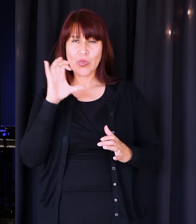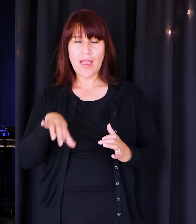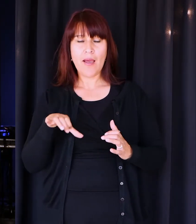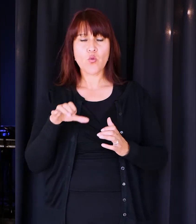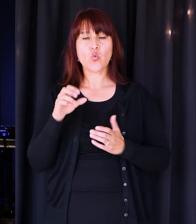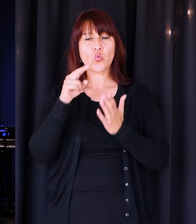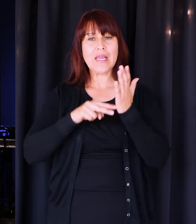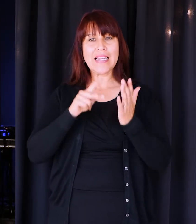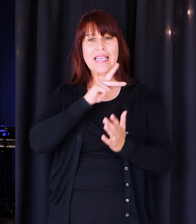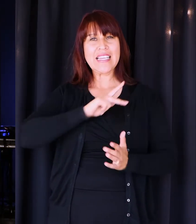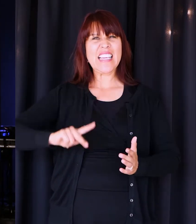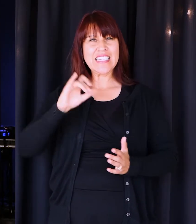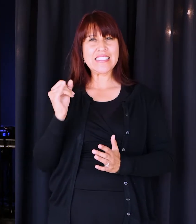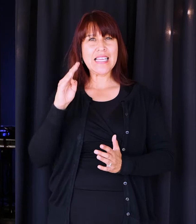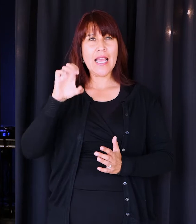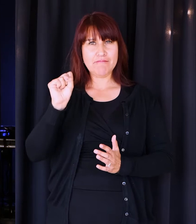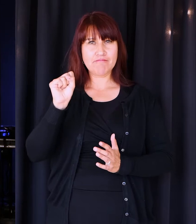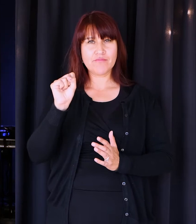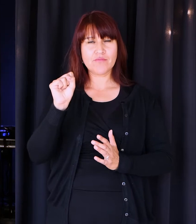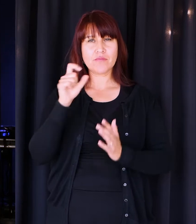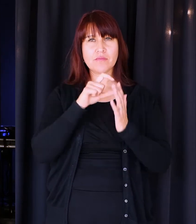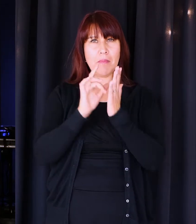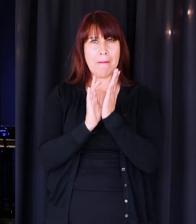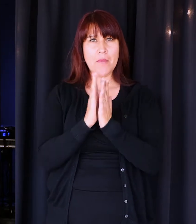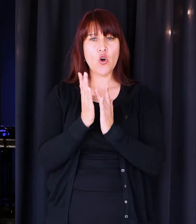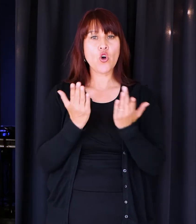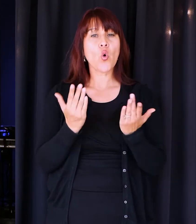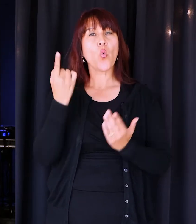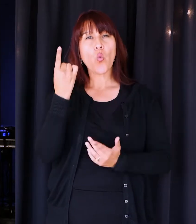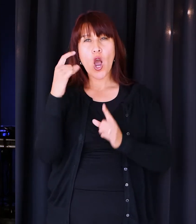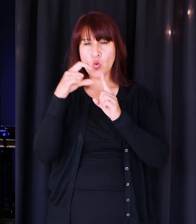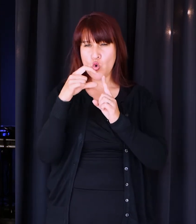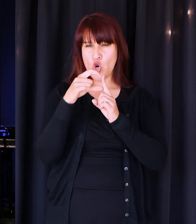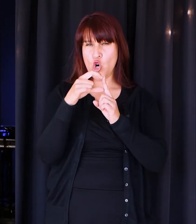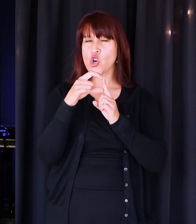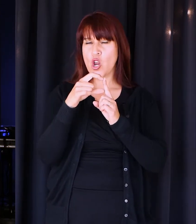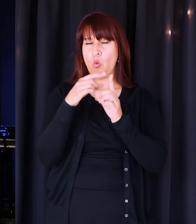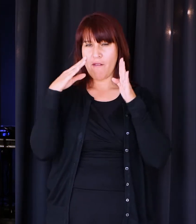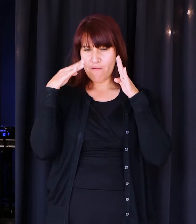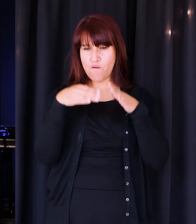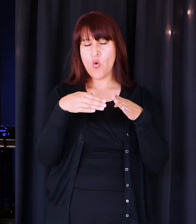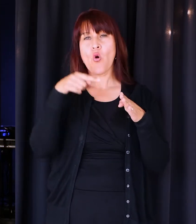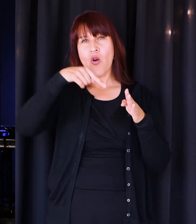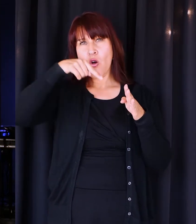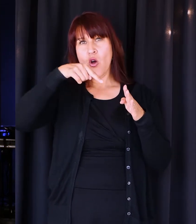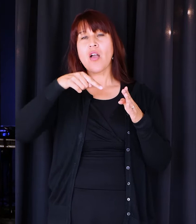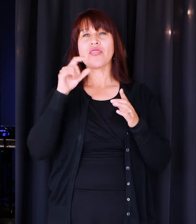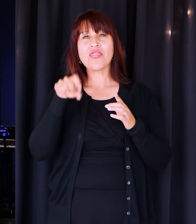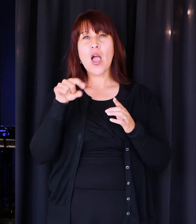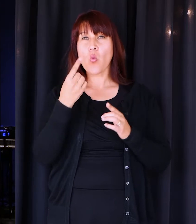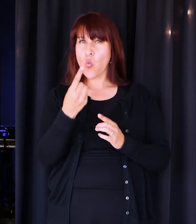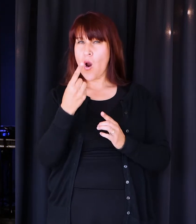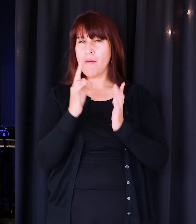King James Version, because there's one word in the King James that I'll bring your attention to. And it was the only version